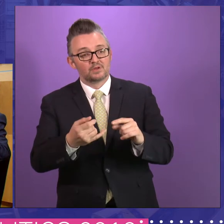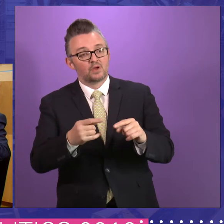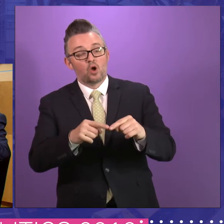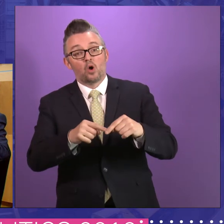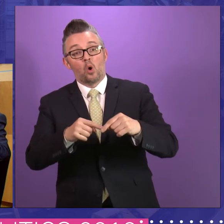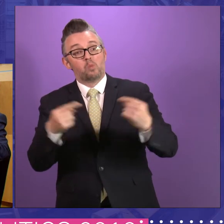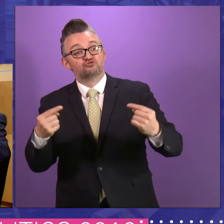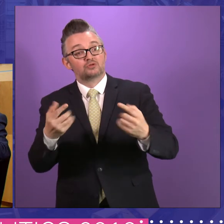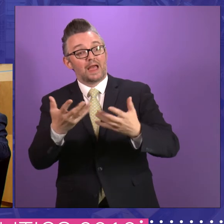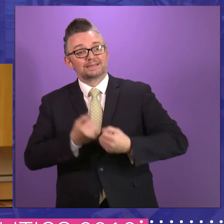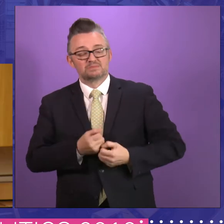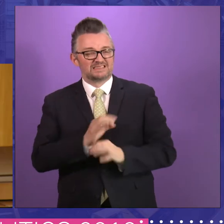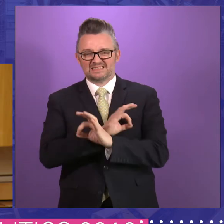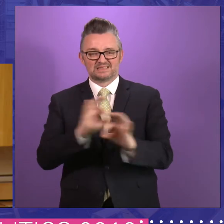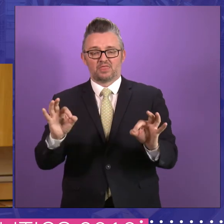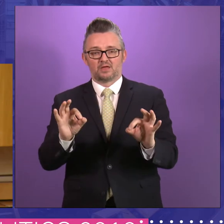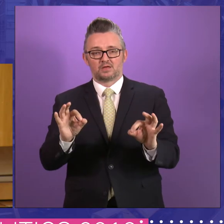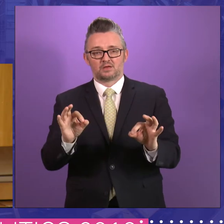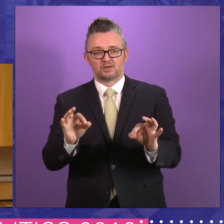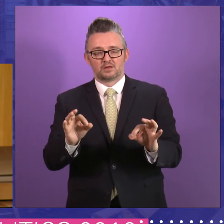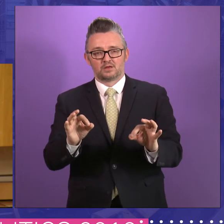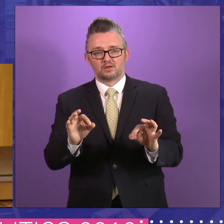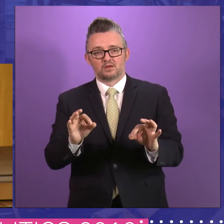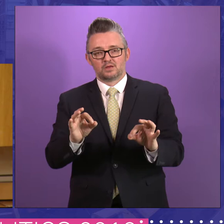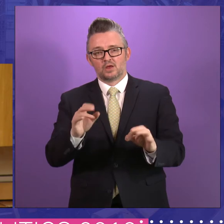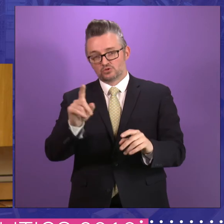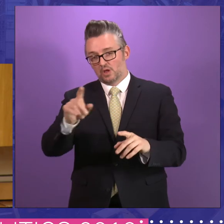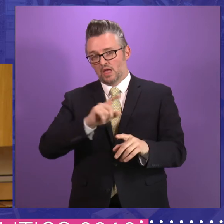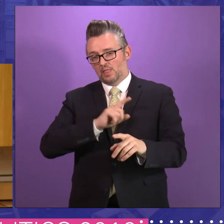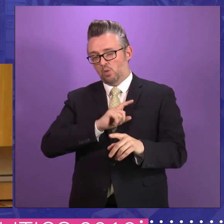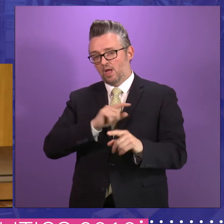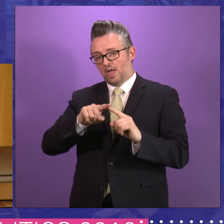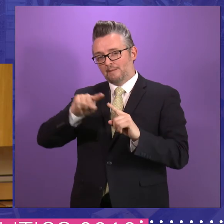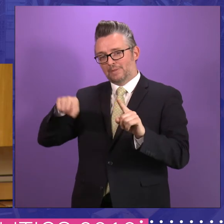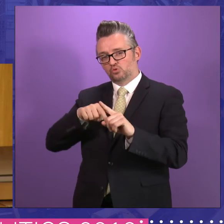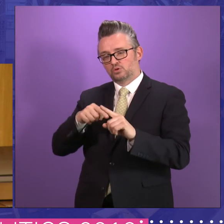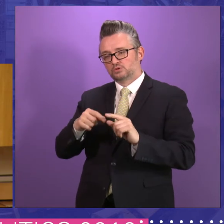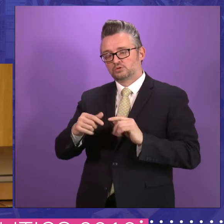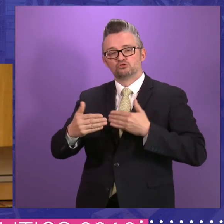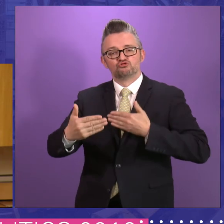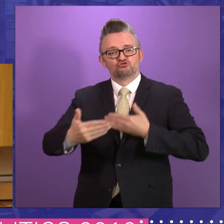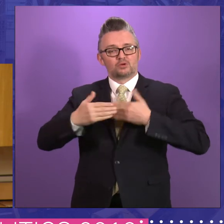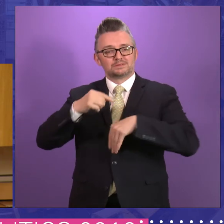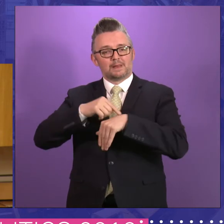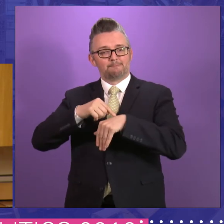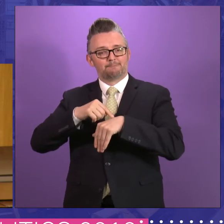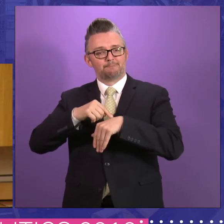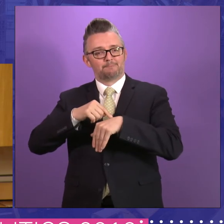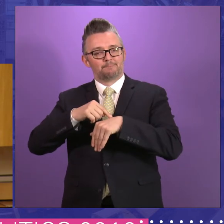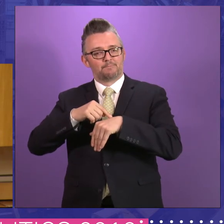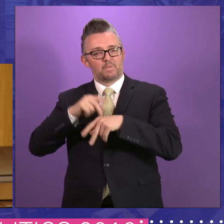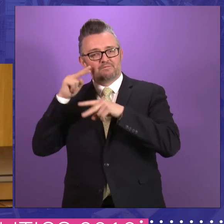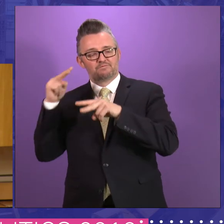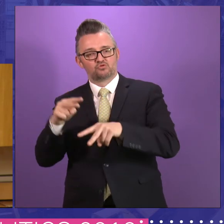amendment was ever accepted. You know, when you then look, and this is why I come back to the short-termism, because essentially, this is the Parliament's in its